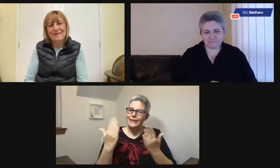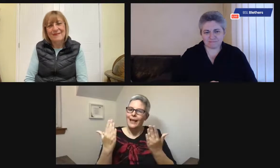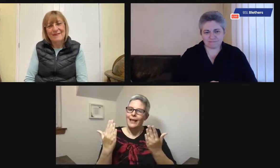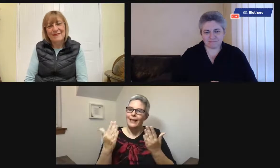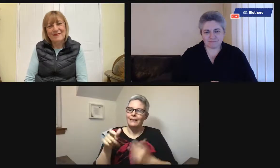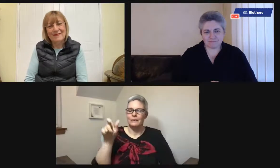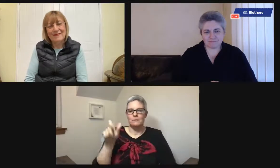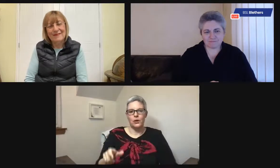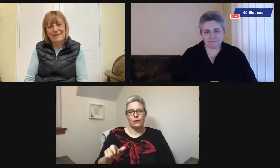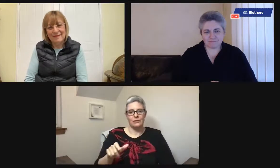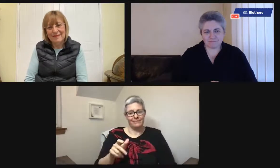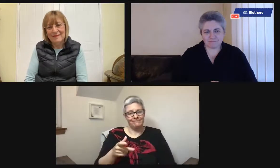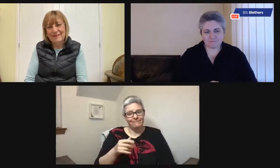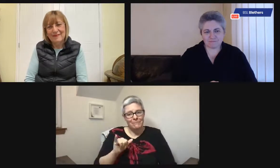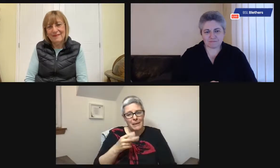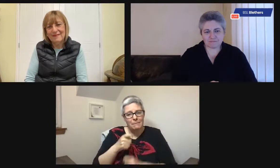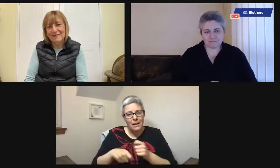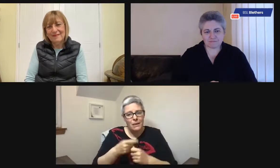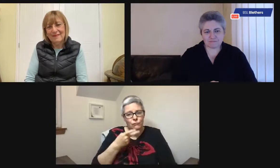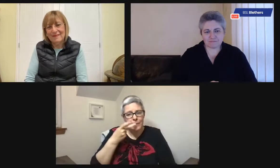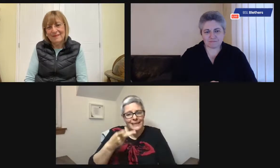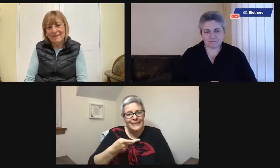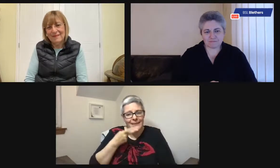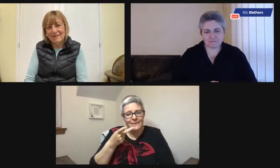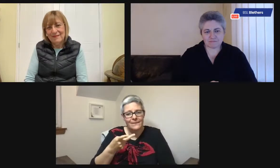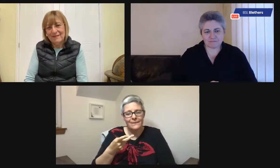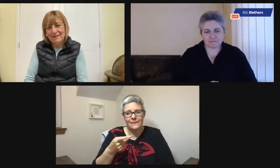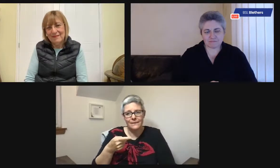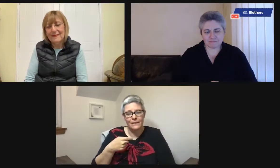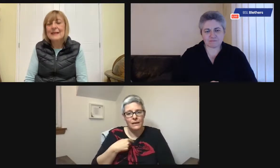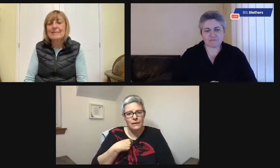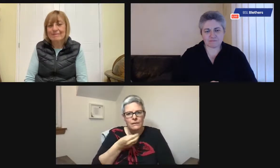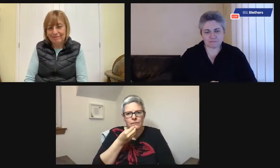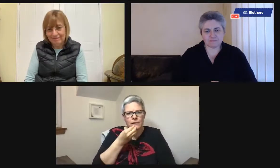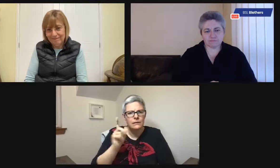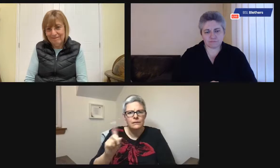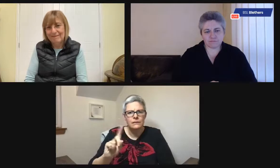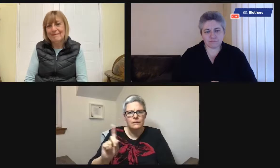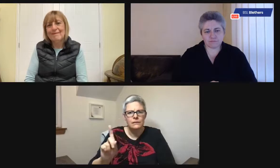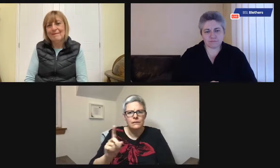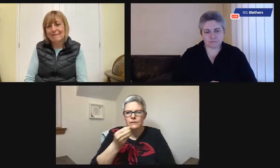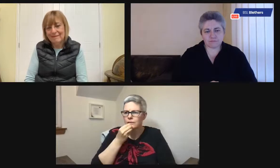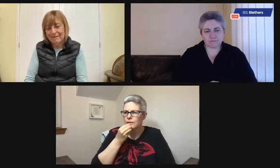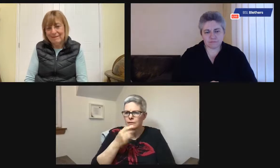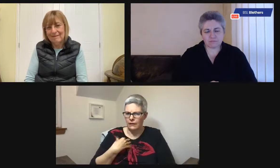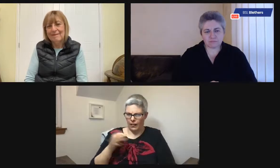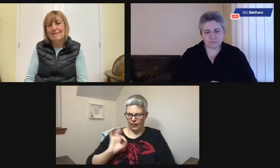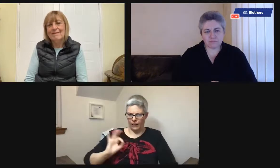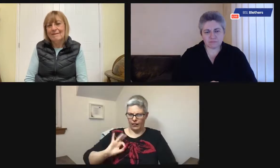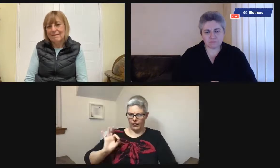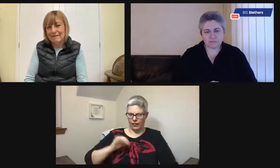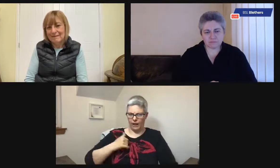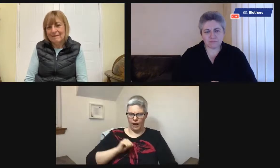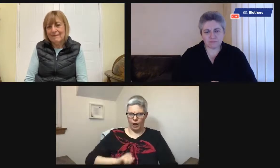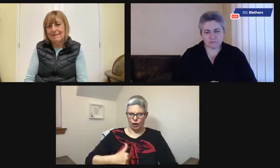you've chosen the food already. And then through the day, people with dementia can become repetitive.